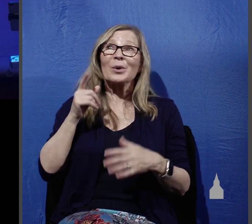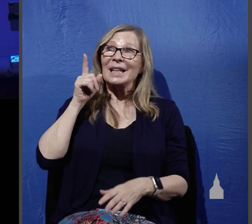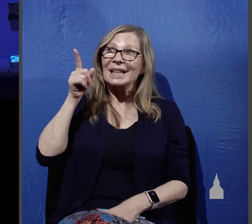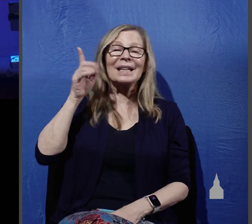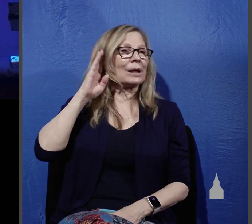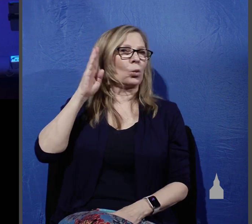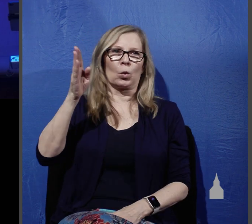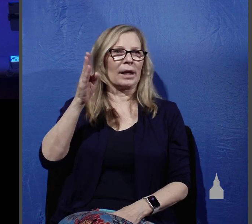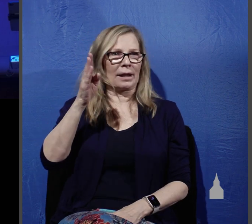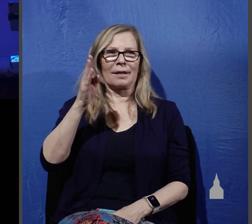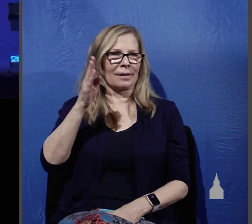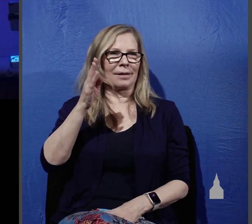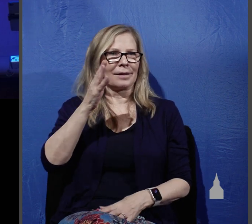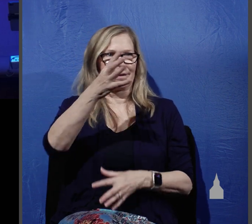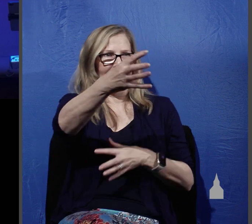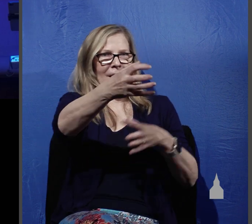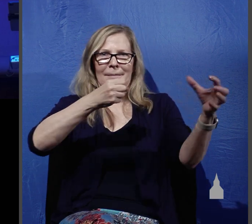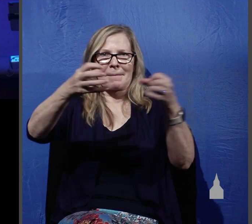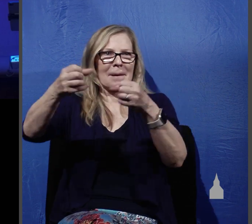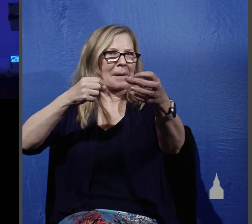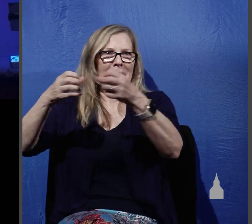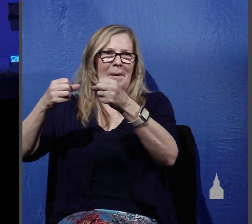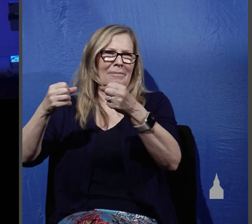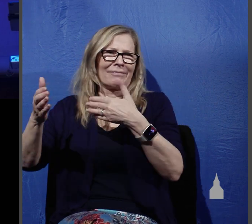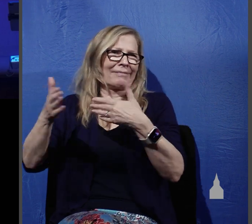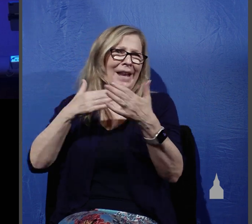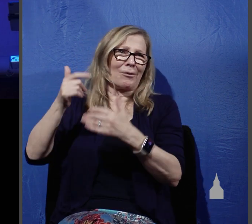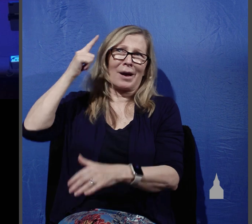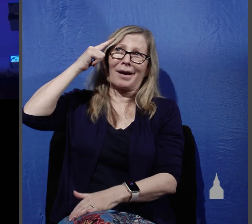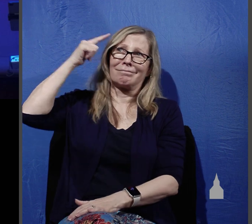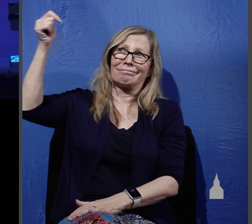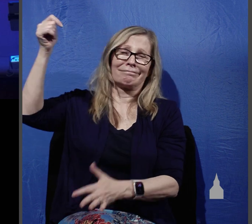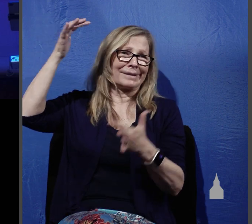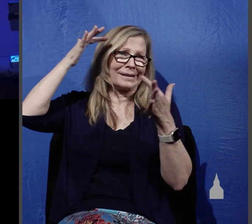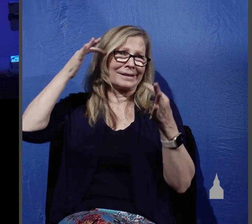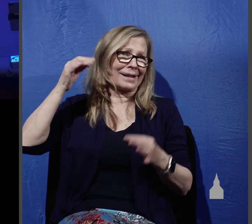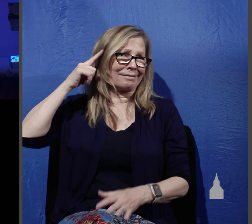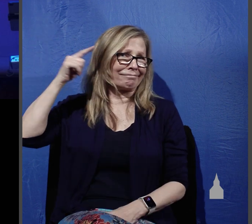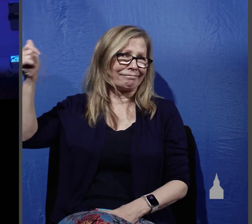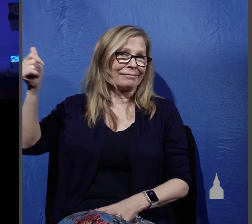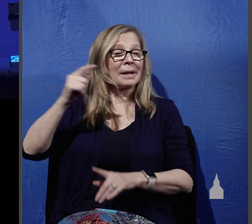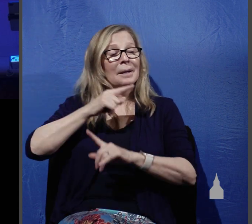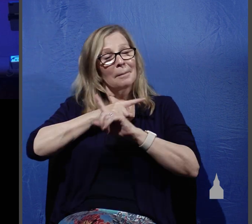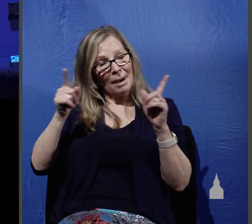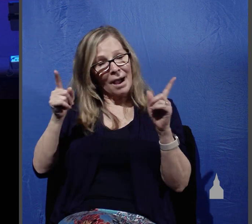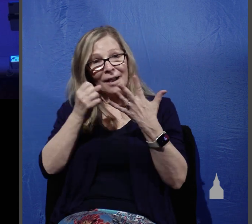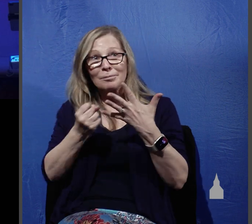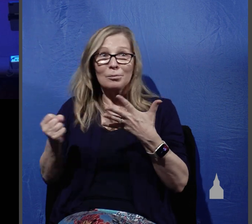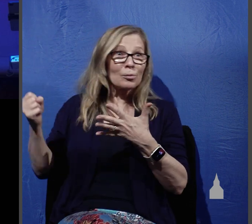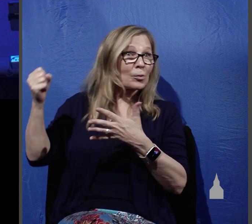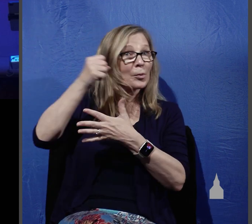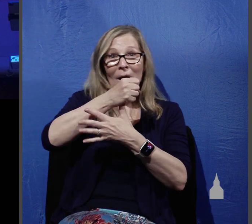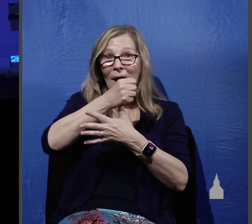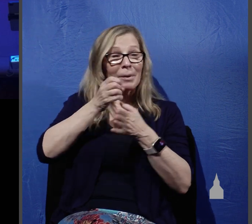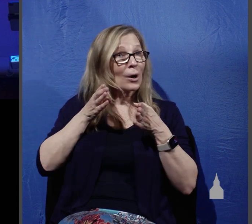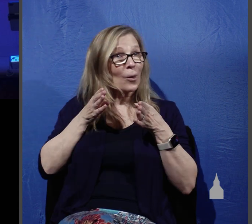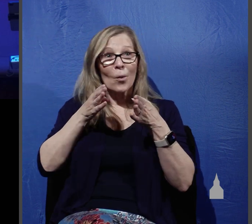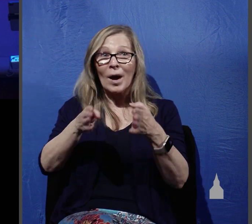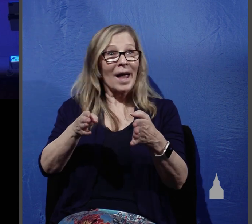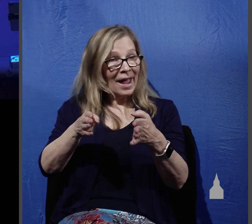to salvation by any means that he sovereignly chooses the primary way the primary way that